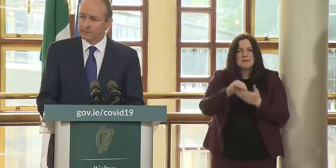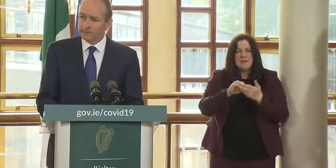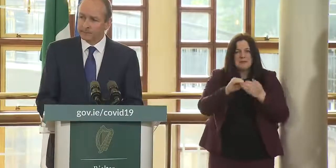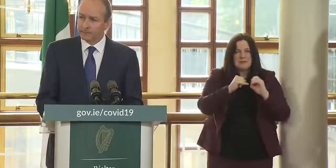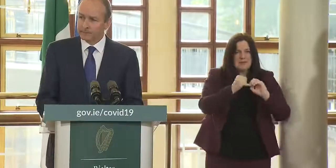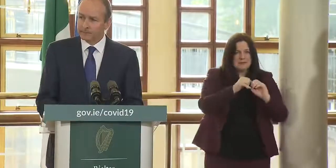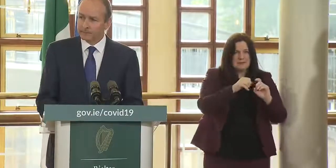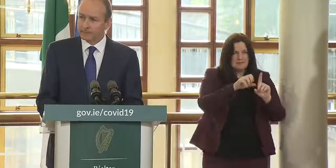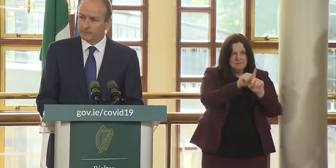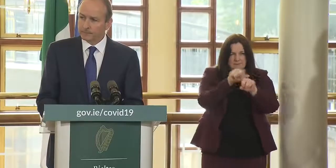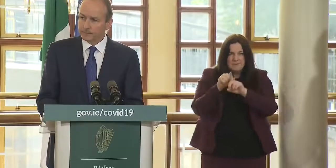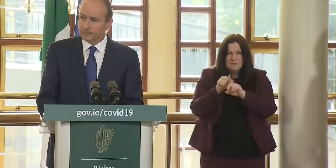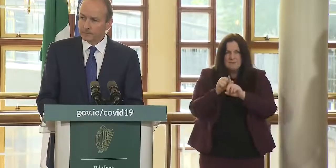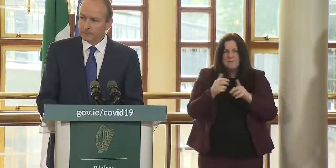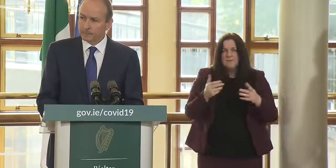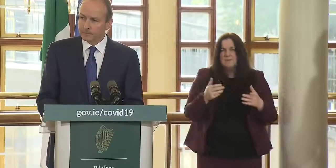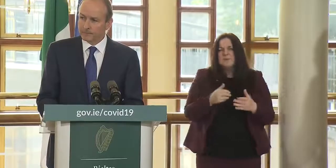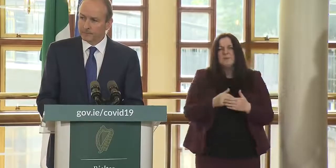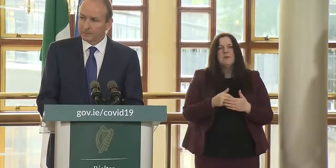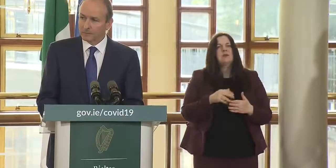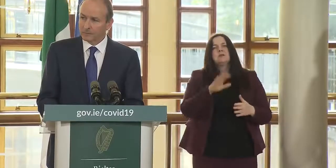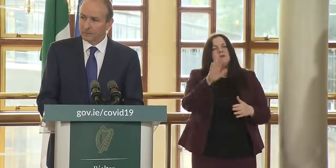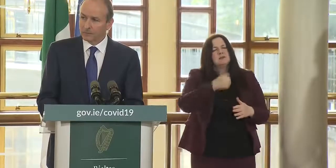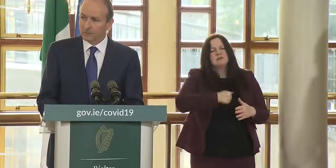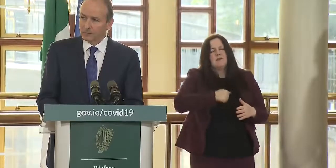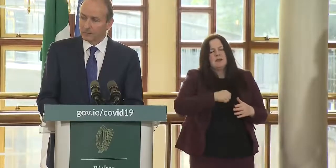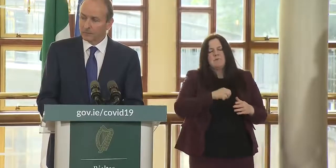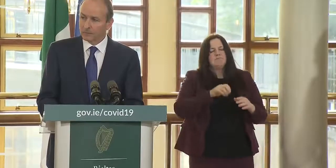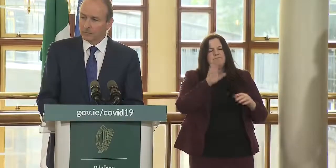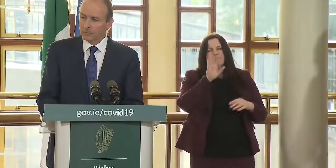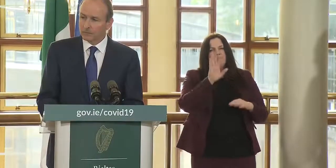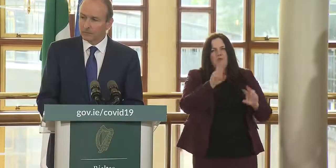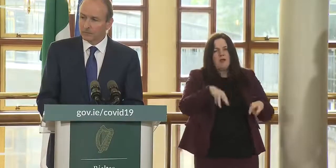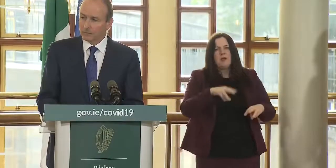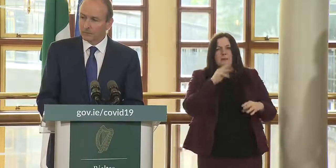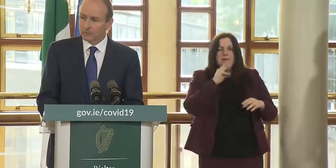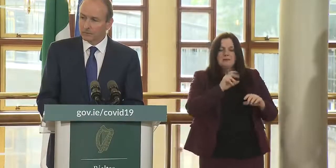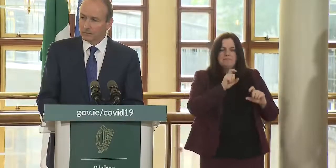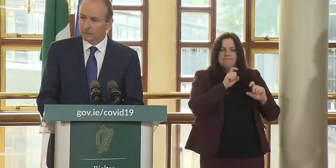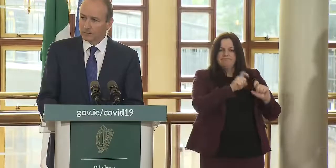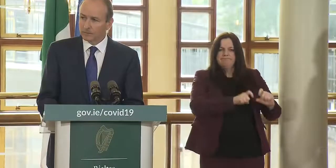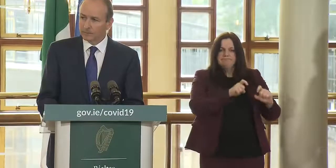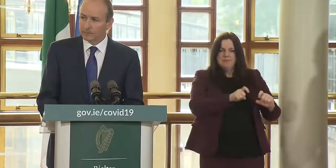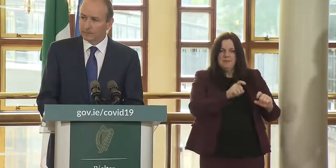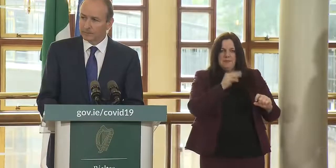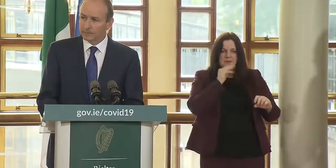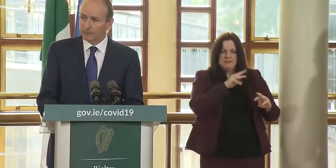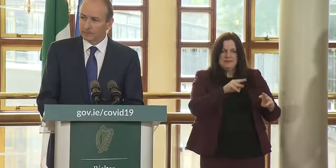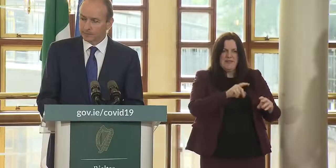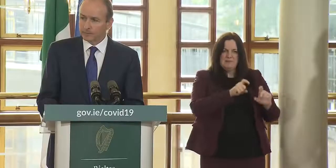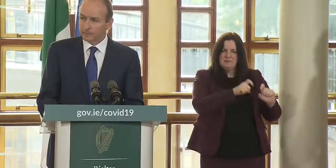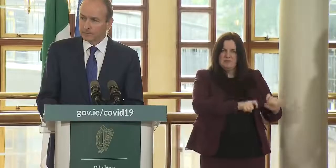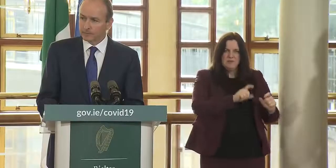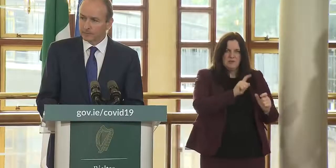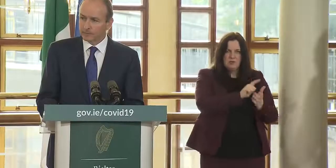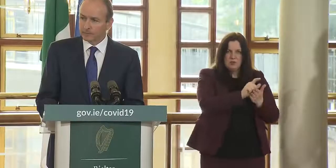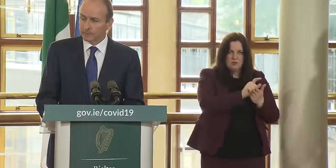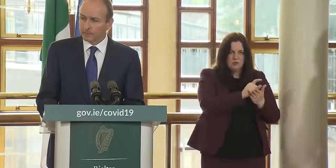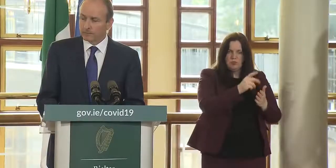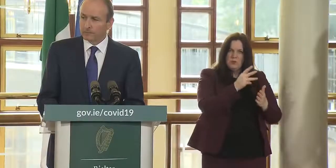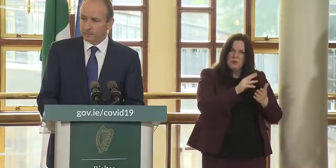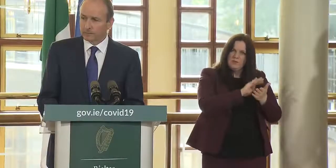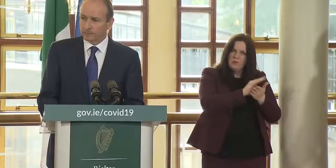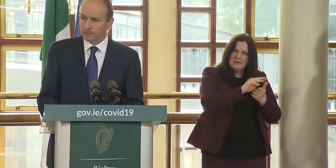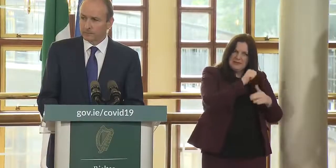of this cabinet that sorry mandatory quarantine that it is um not workable it something that thomas just said and i think the last cabinet